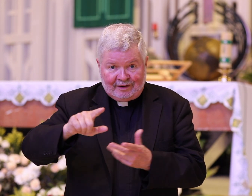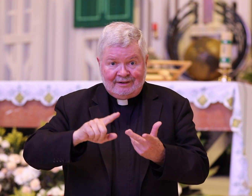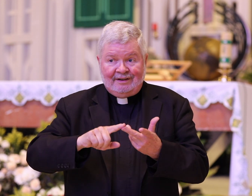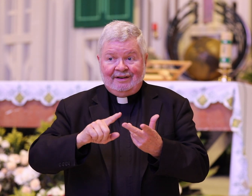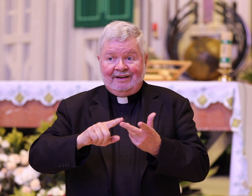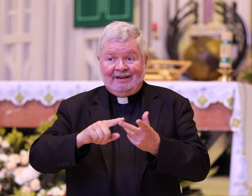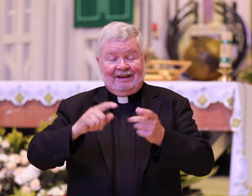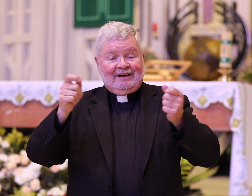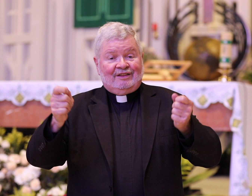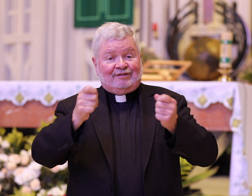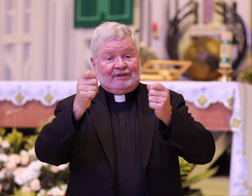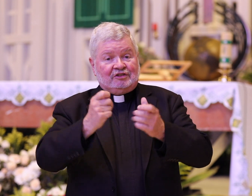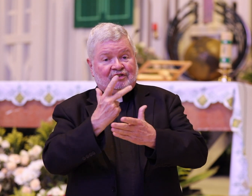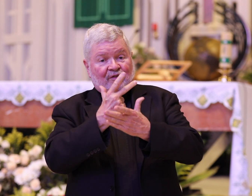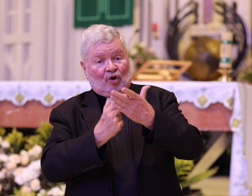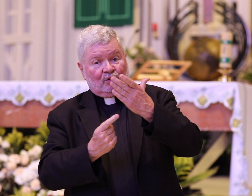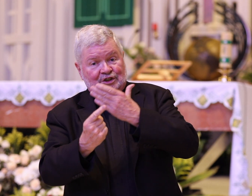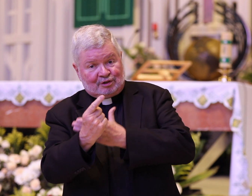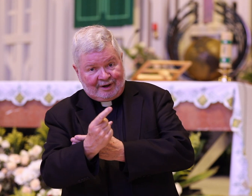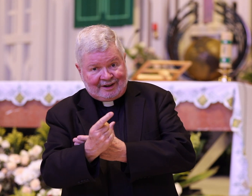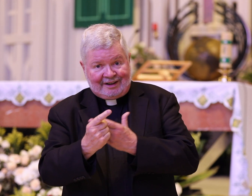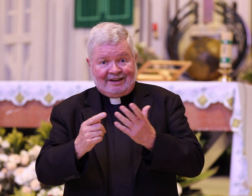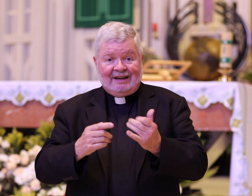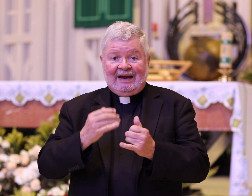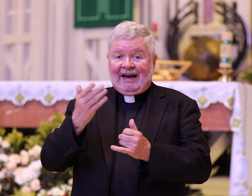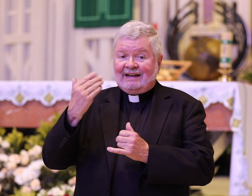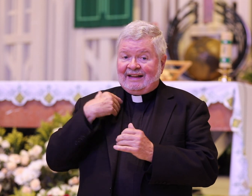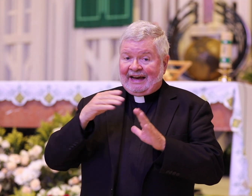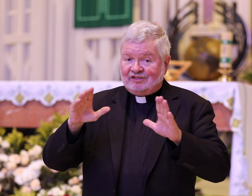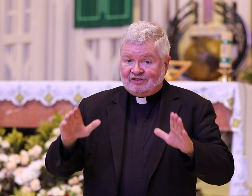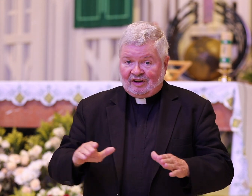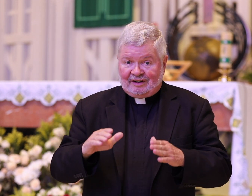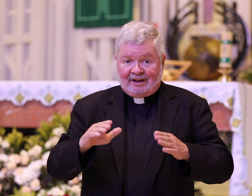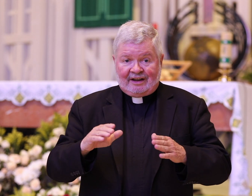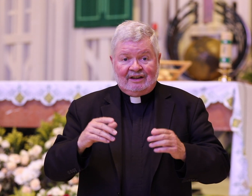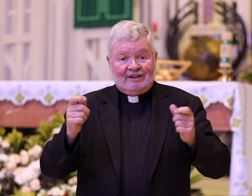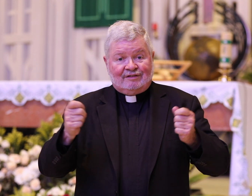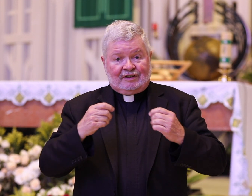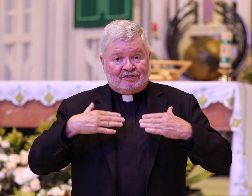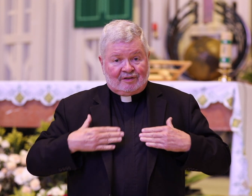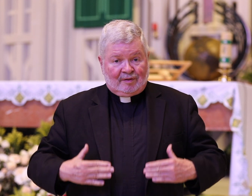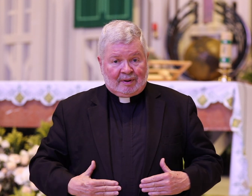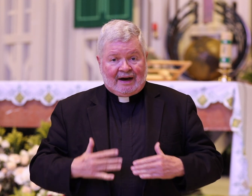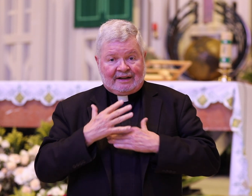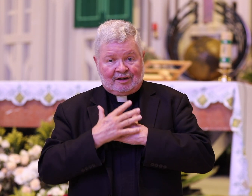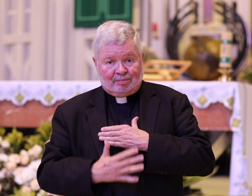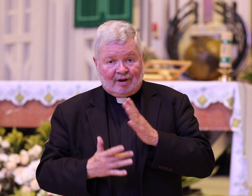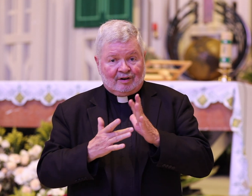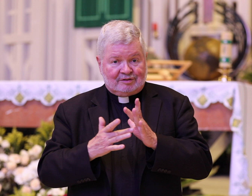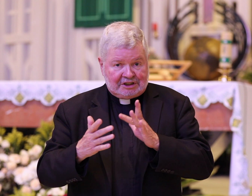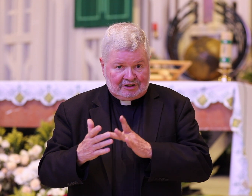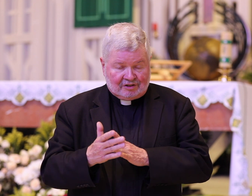the Feast of the Holy Trinity and last Sunday the Feast of the Body and Blood of Jesus